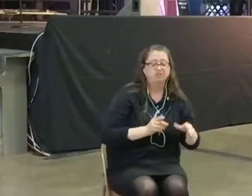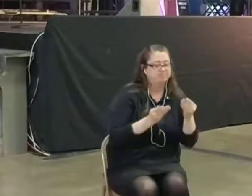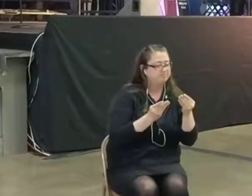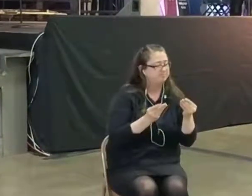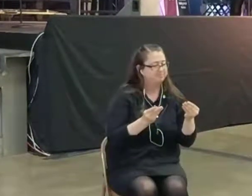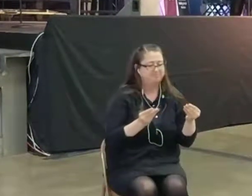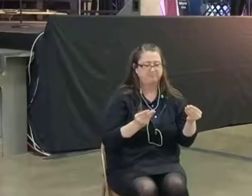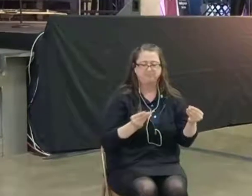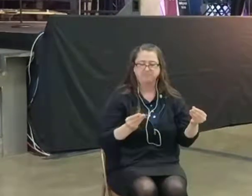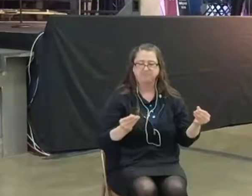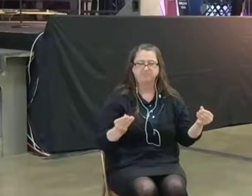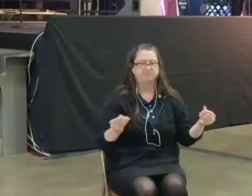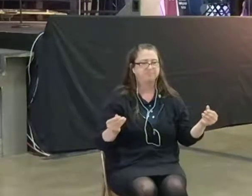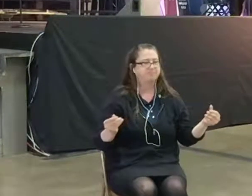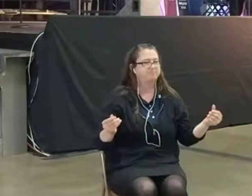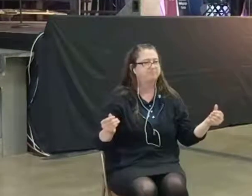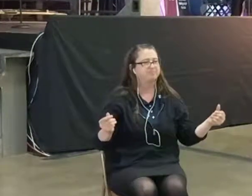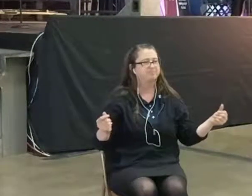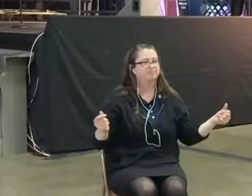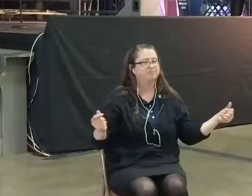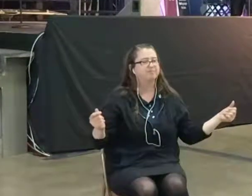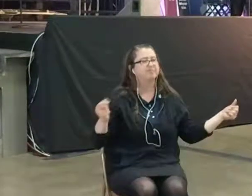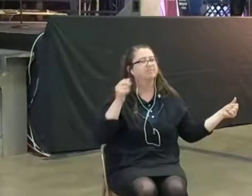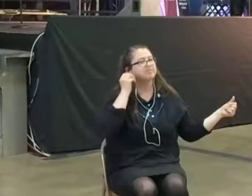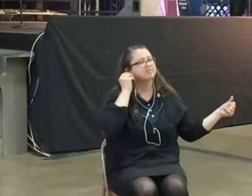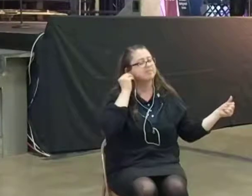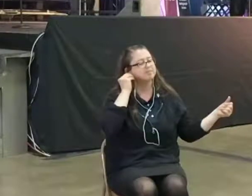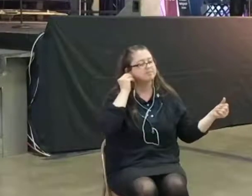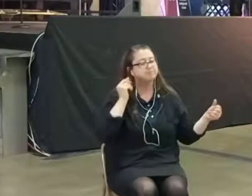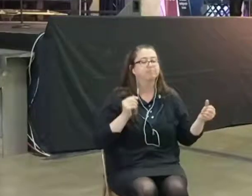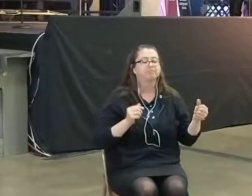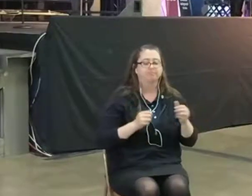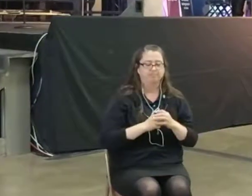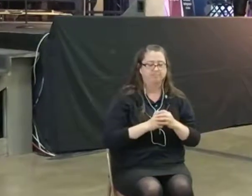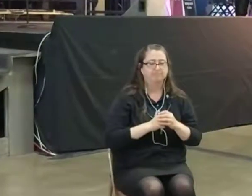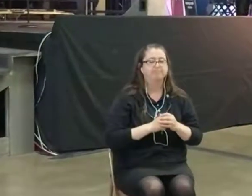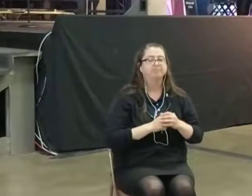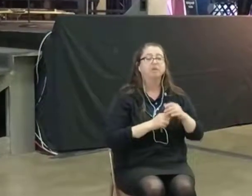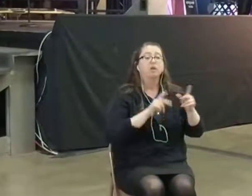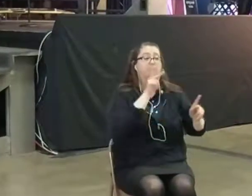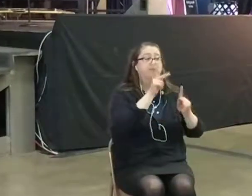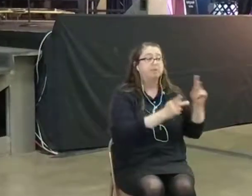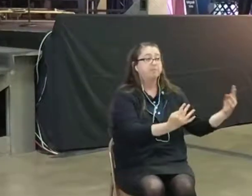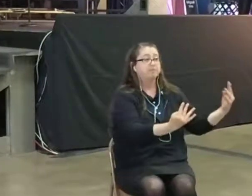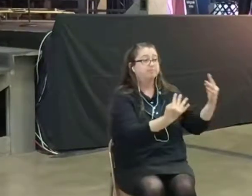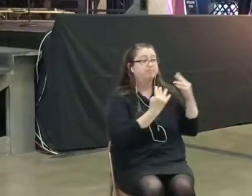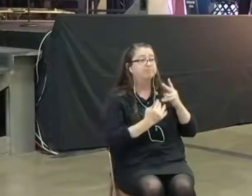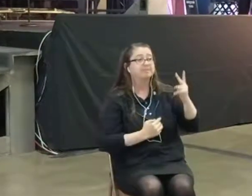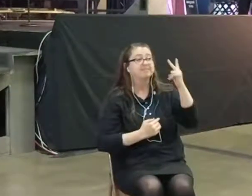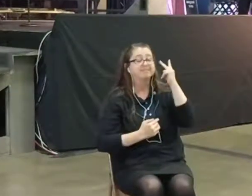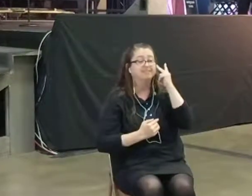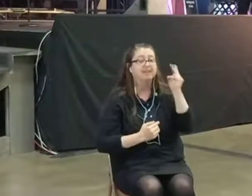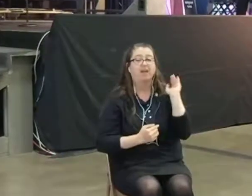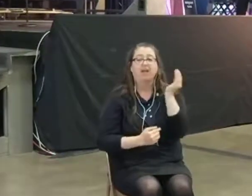leave you. And they will know us by our